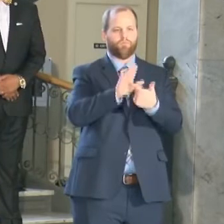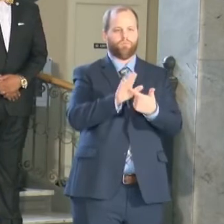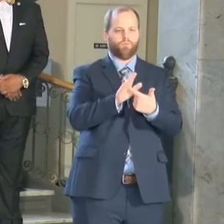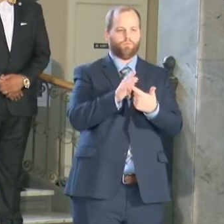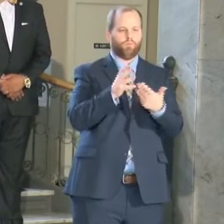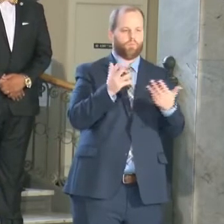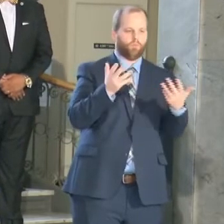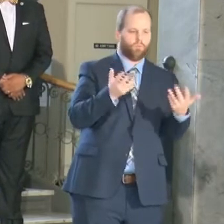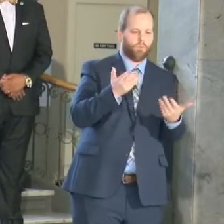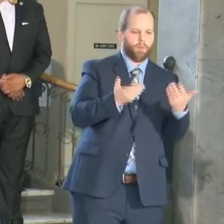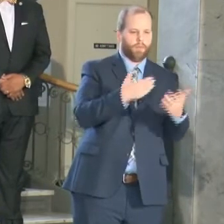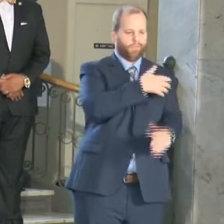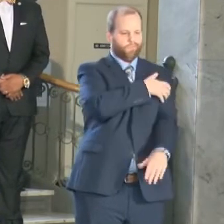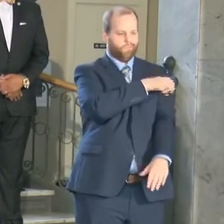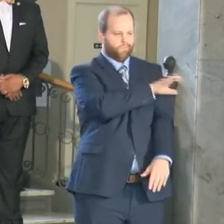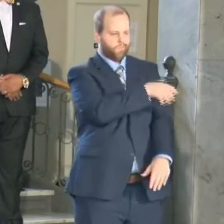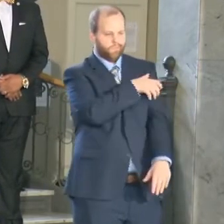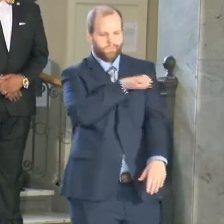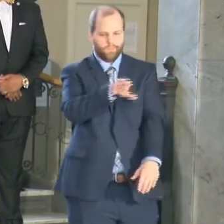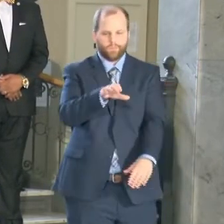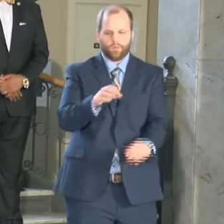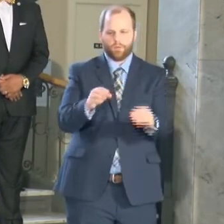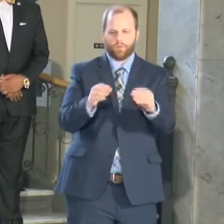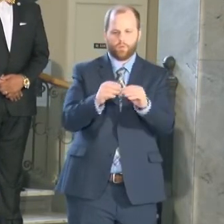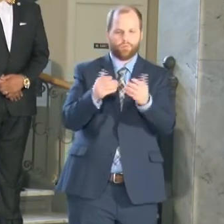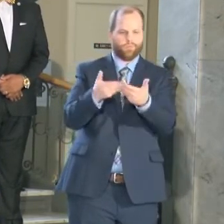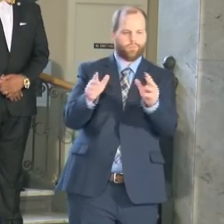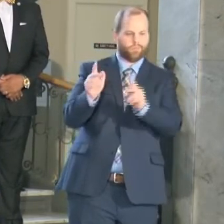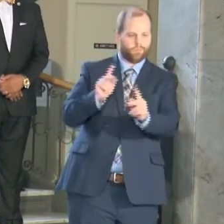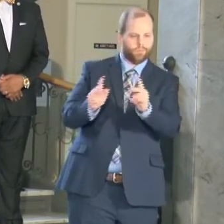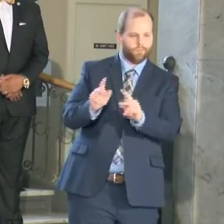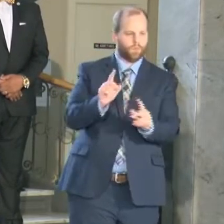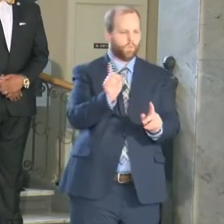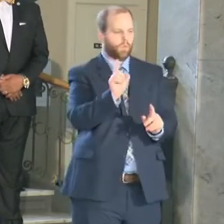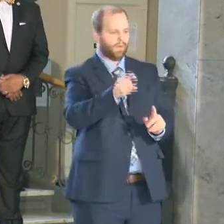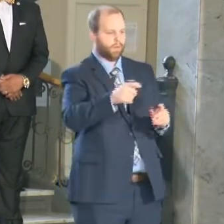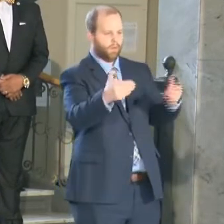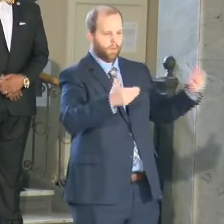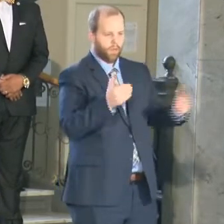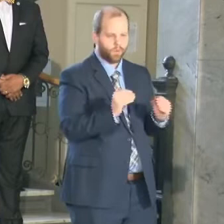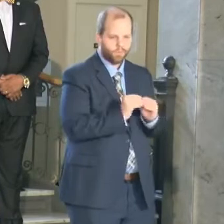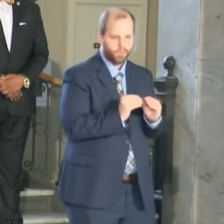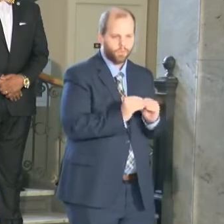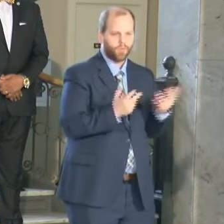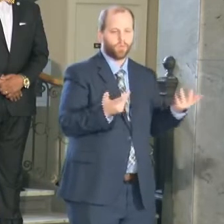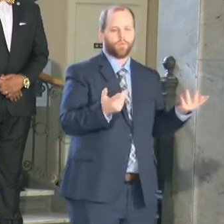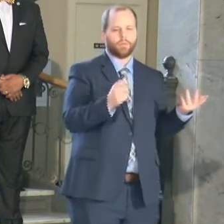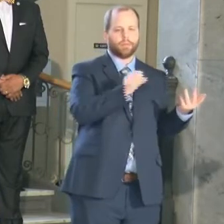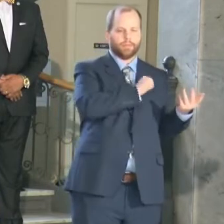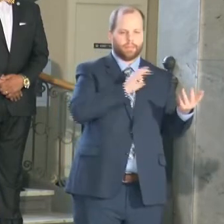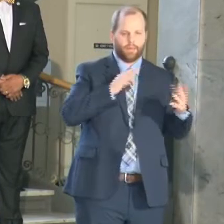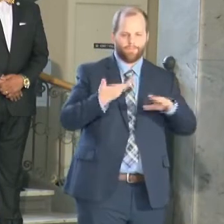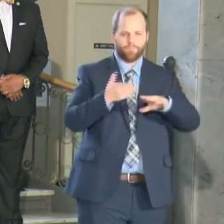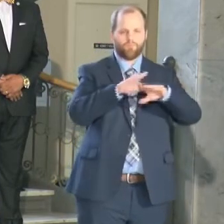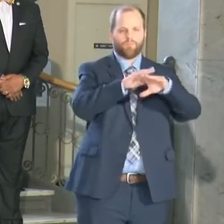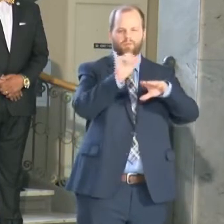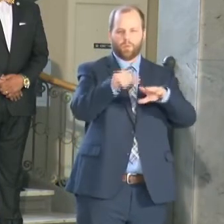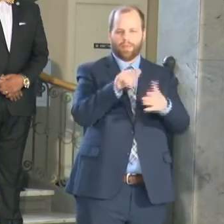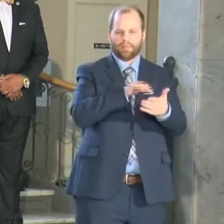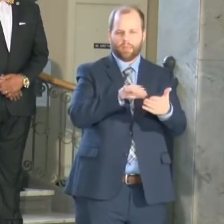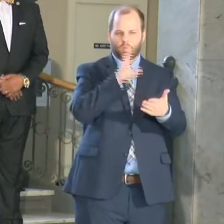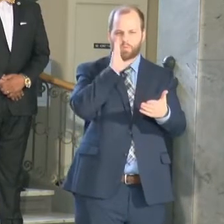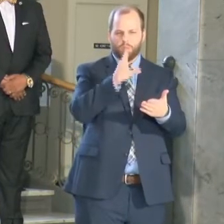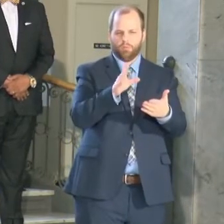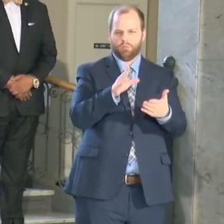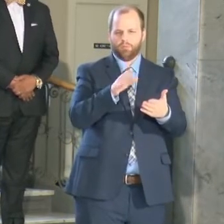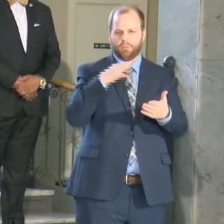civilianize what we uh where we need more bodies uh i mean that more staffing so i think that's going to help us too but we're always looking at